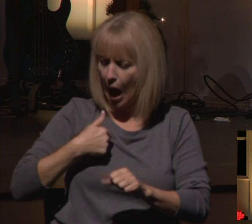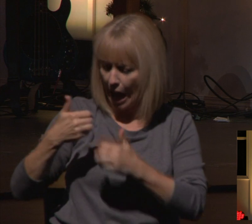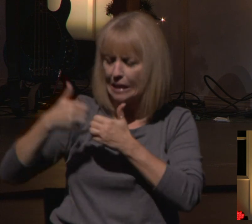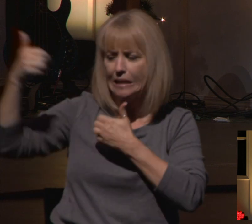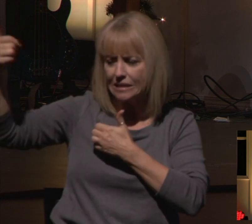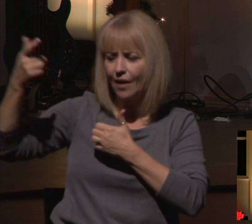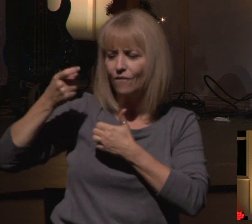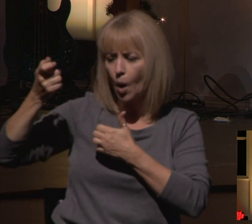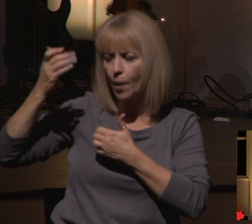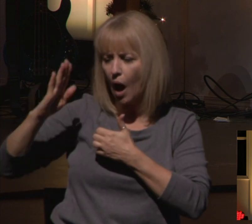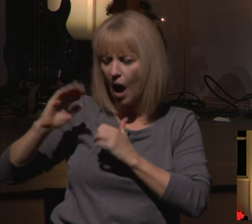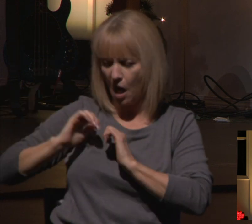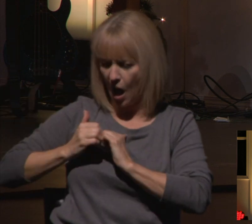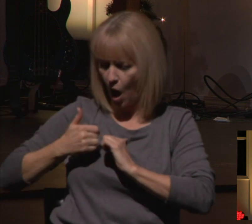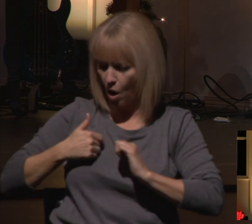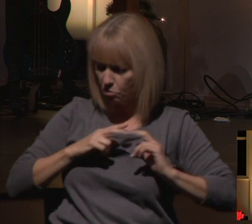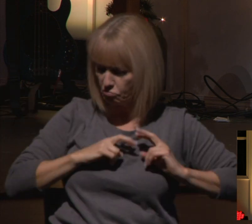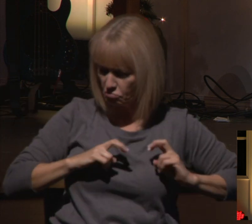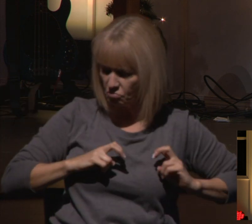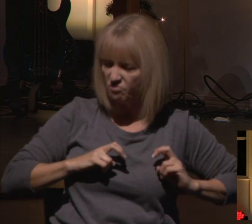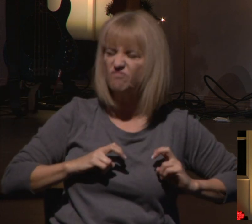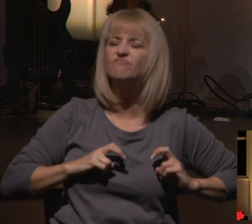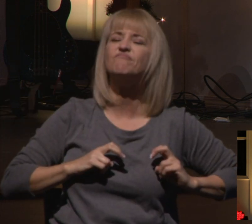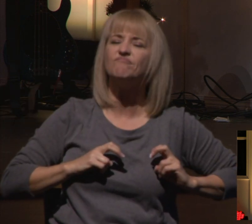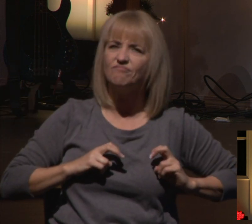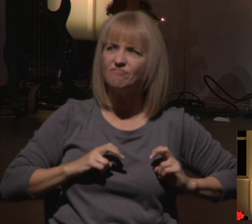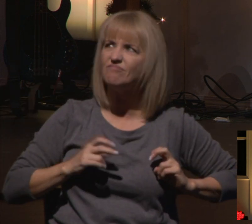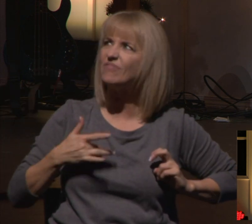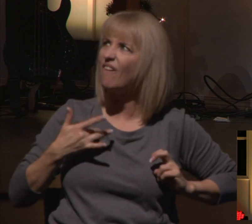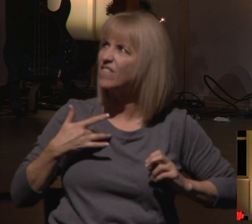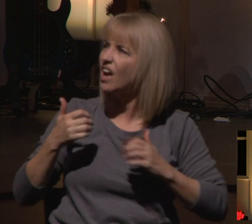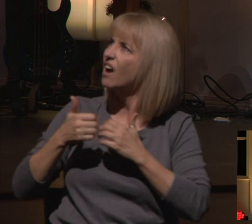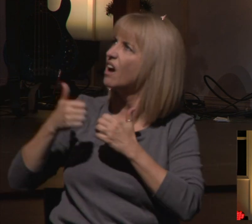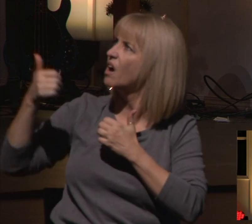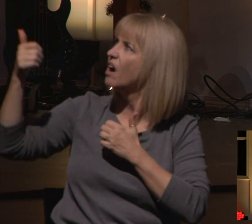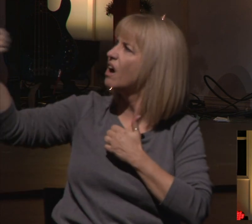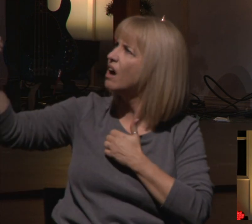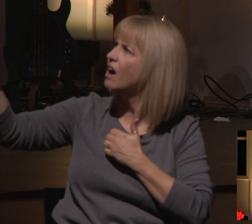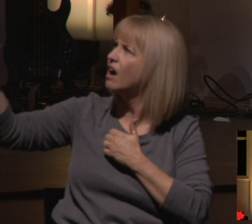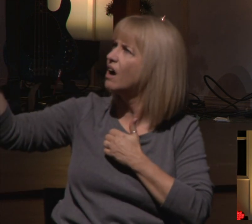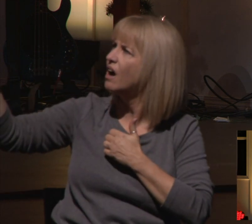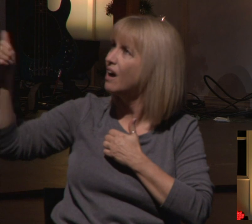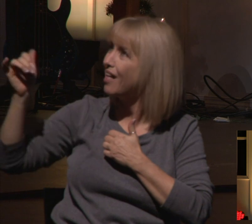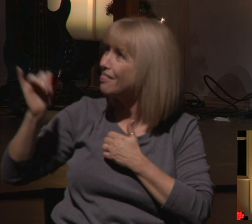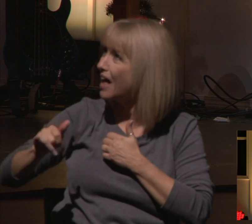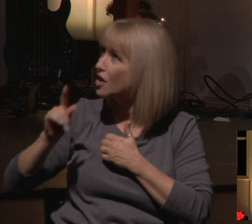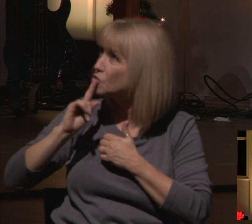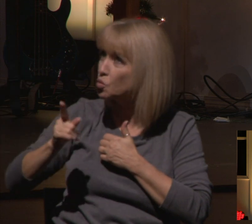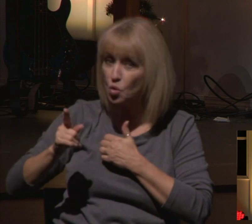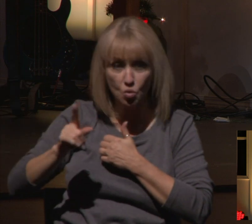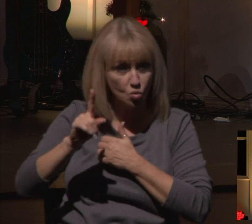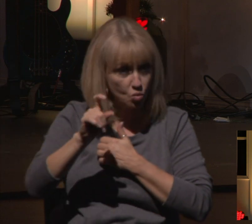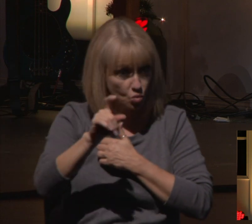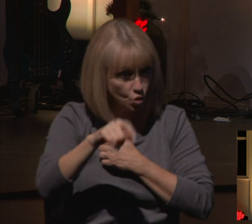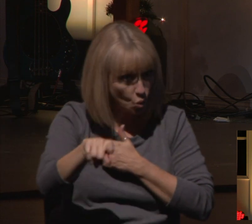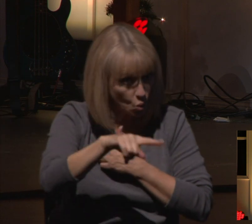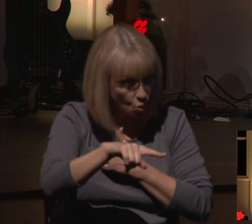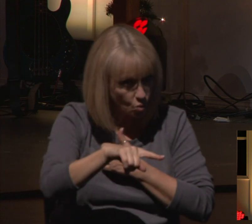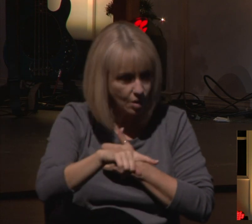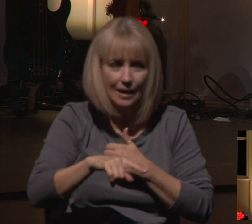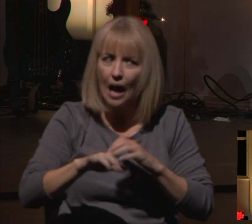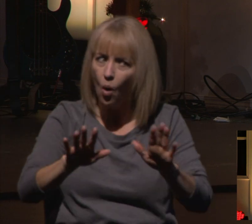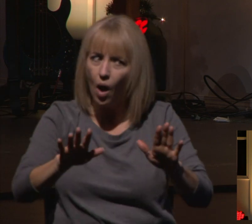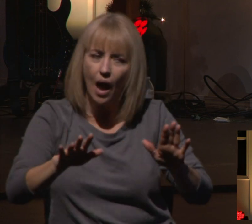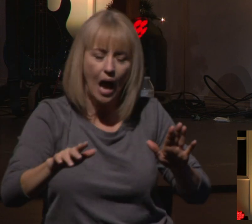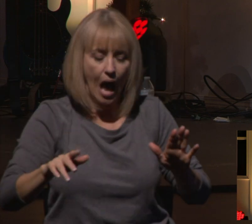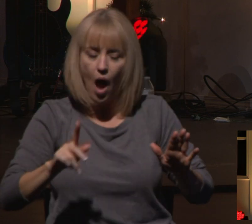Has distance crept into your relationship with God? And the reality is, I think it has. Now,